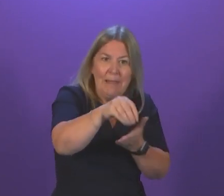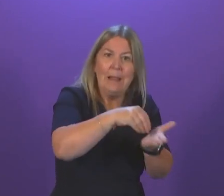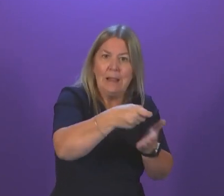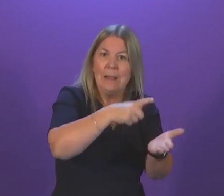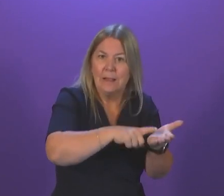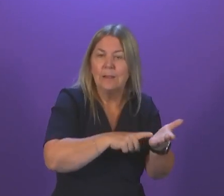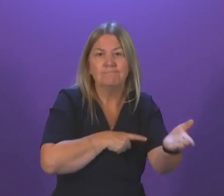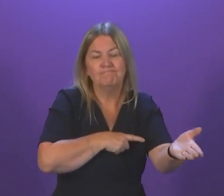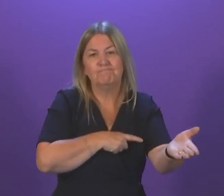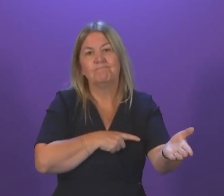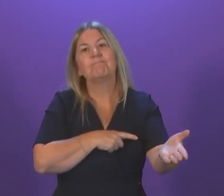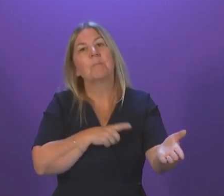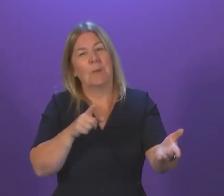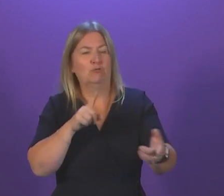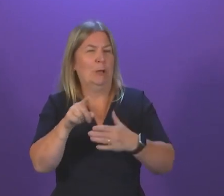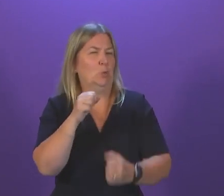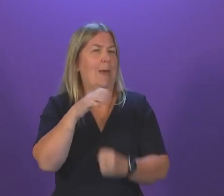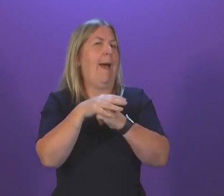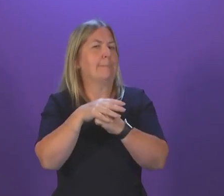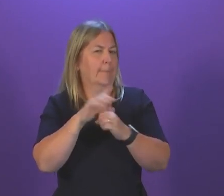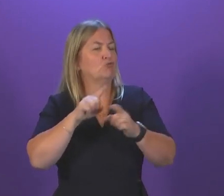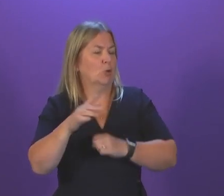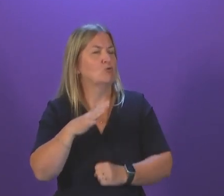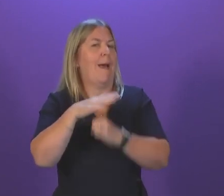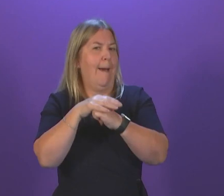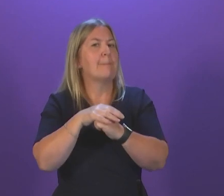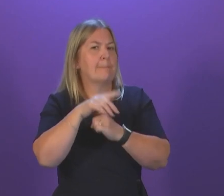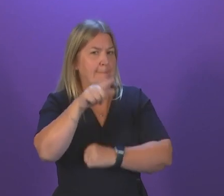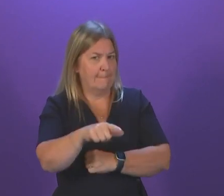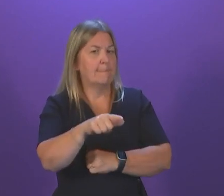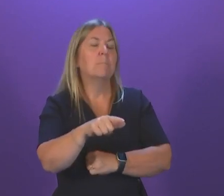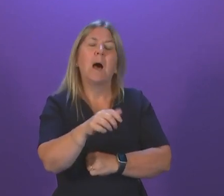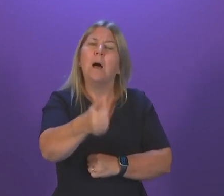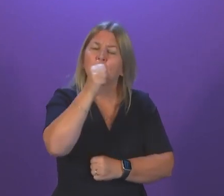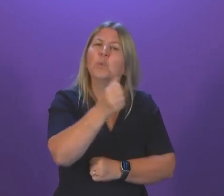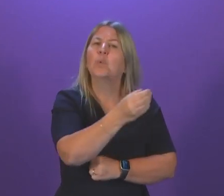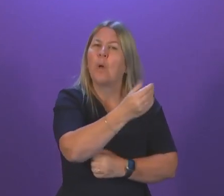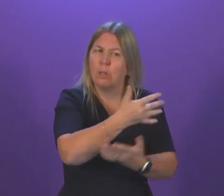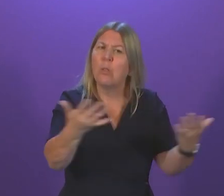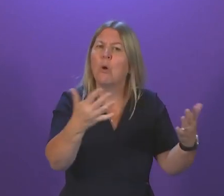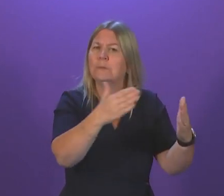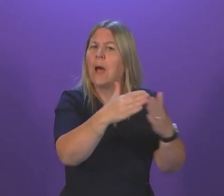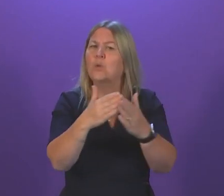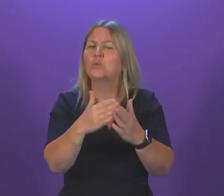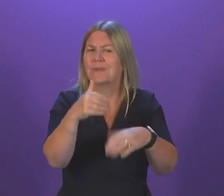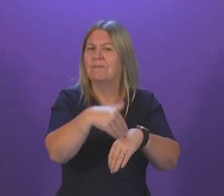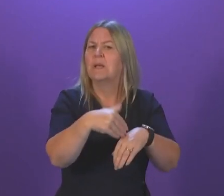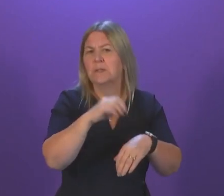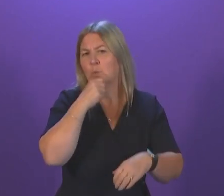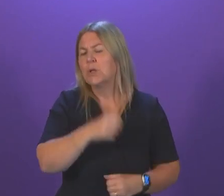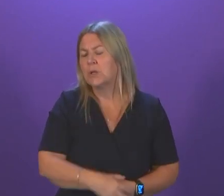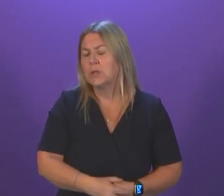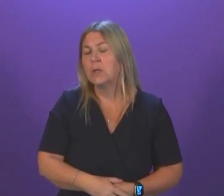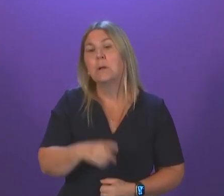protection to consumers over the coming price cap period, many households will be badly affected by price rises. We engage